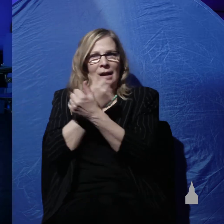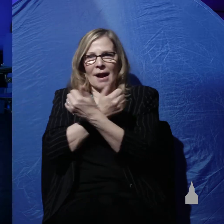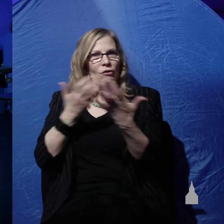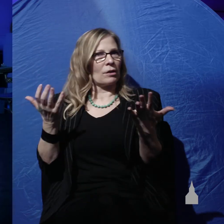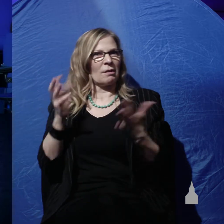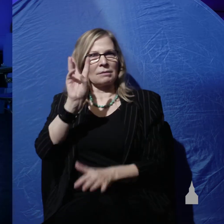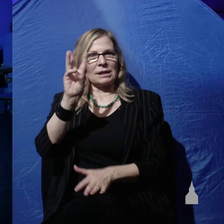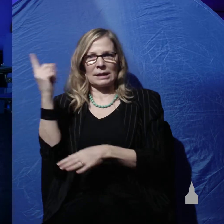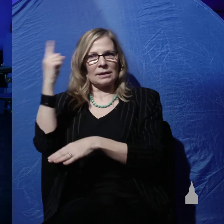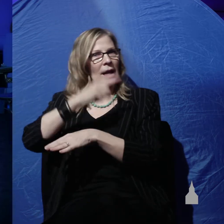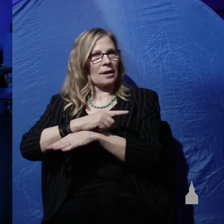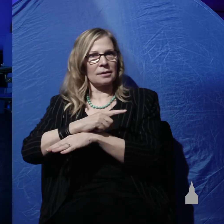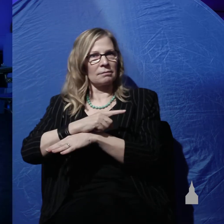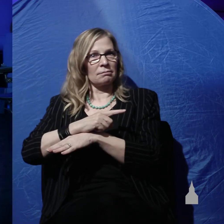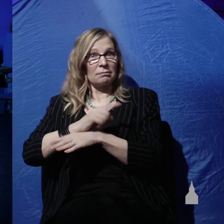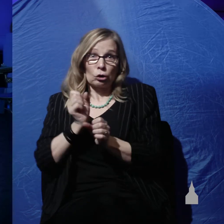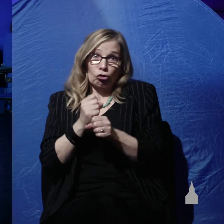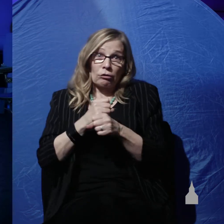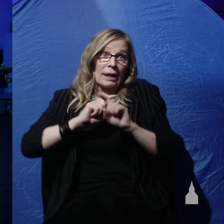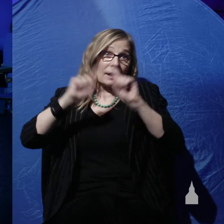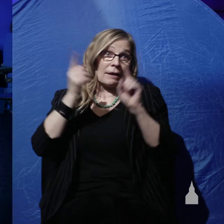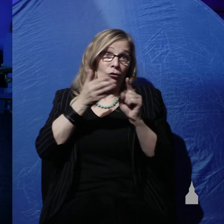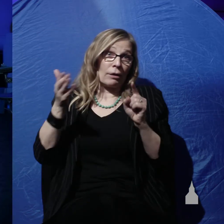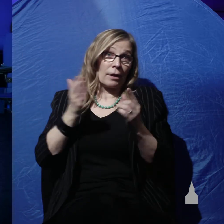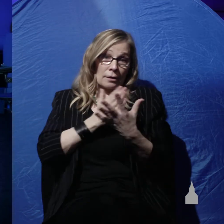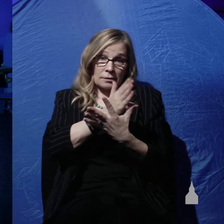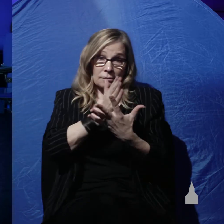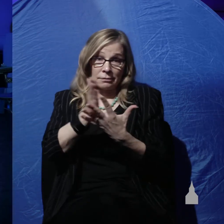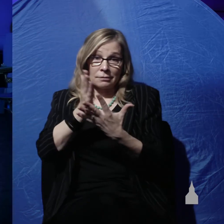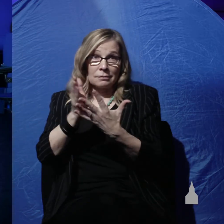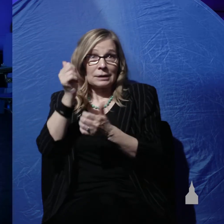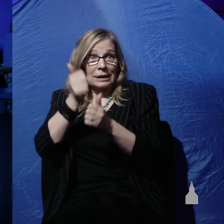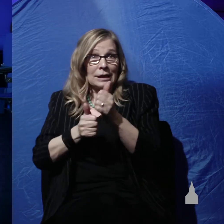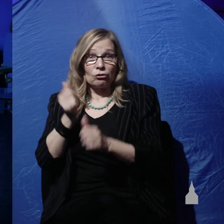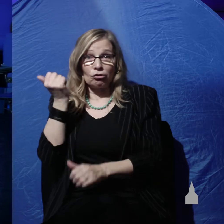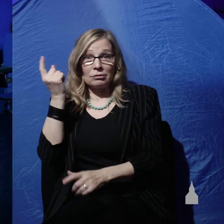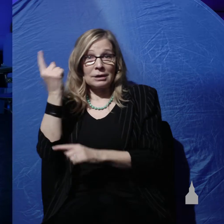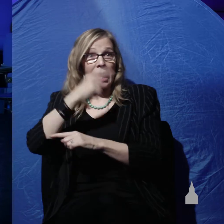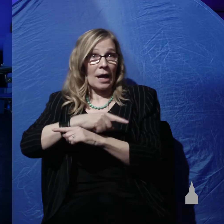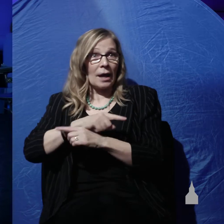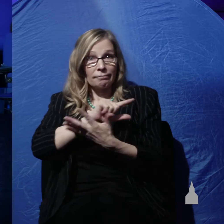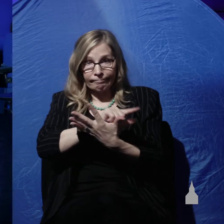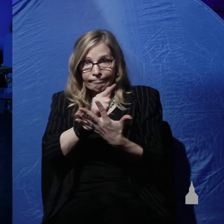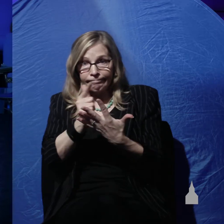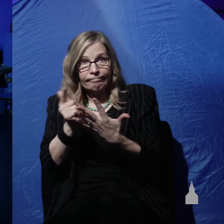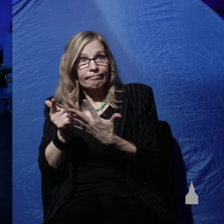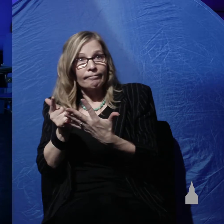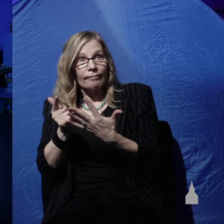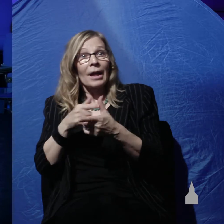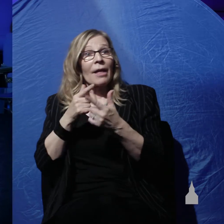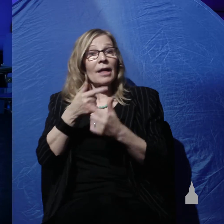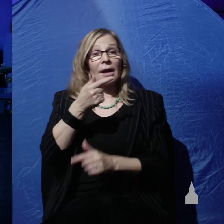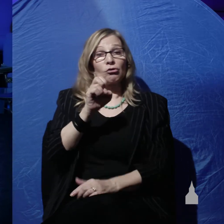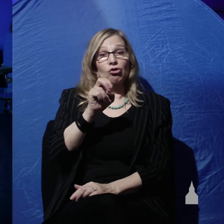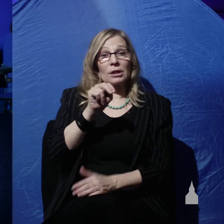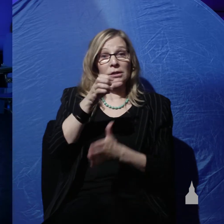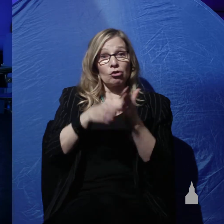things on different days. He created in a particular order. And in Genesis 1, he tells us that when he made the plants and the animals